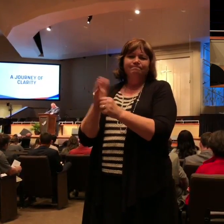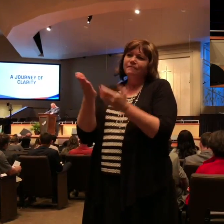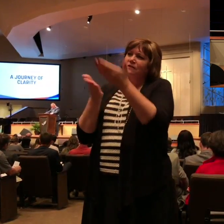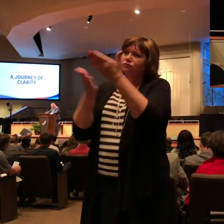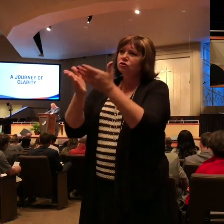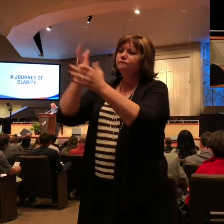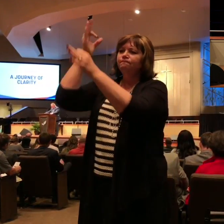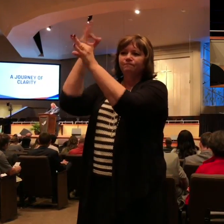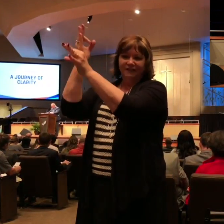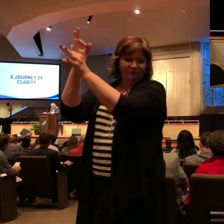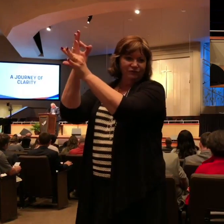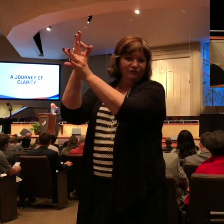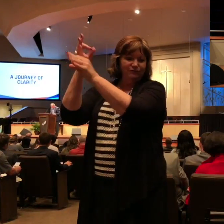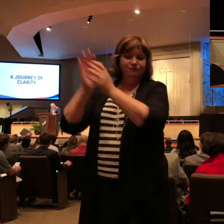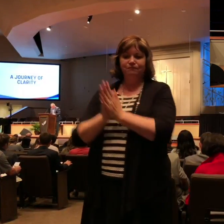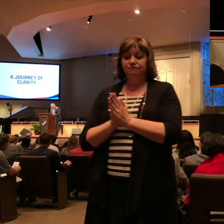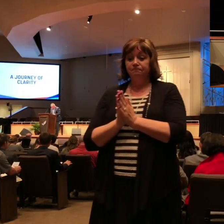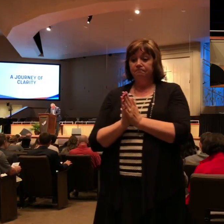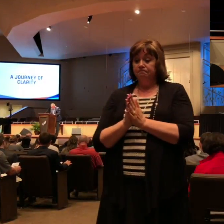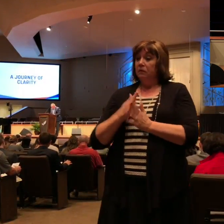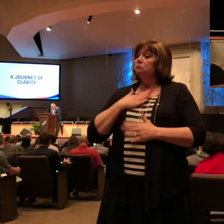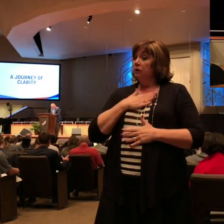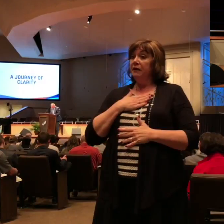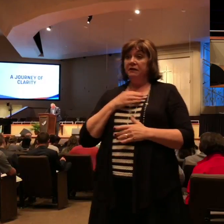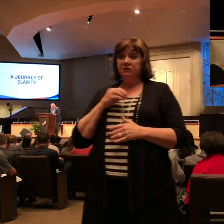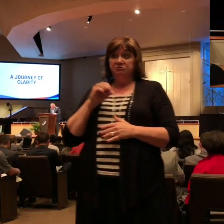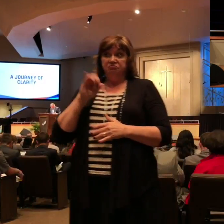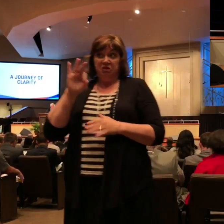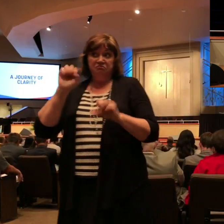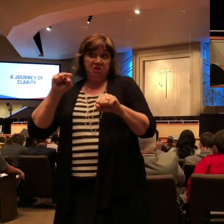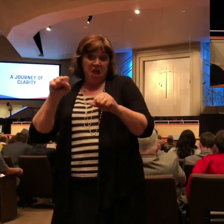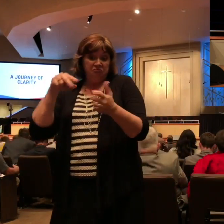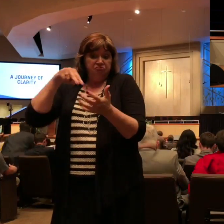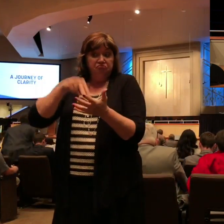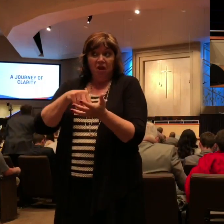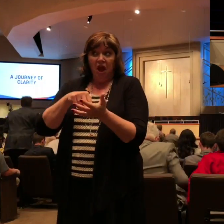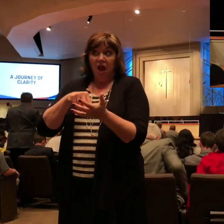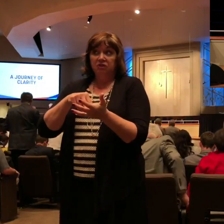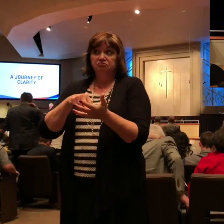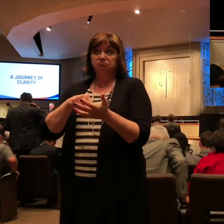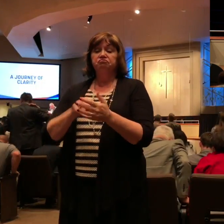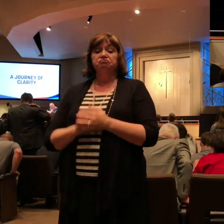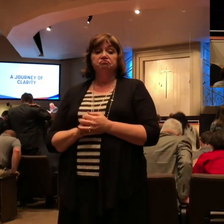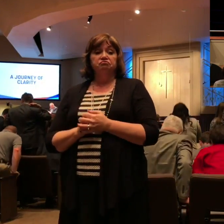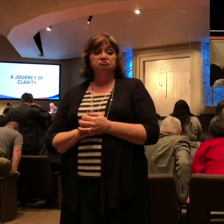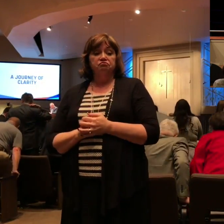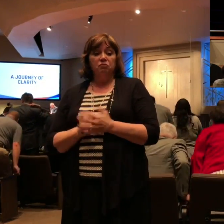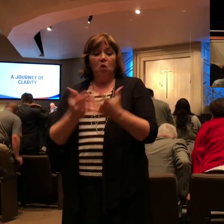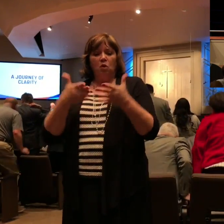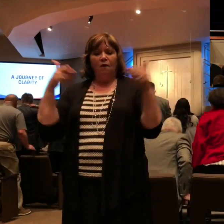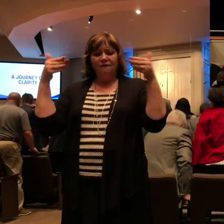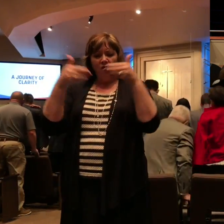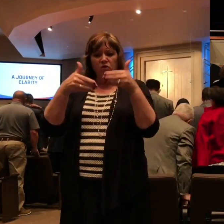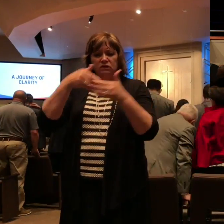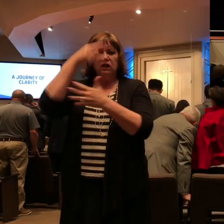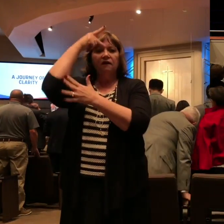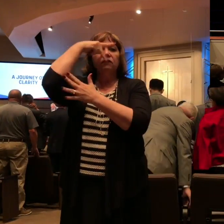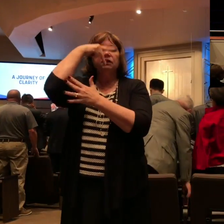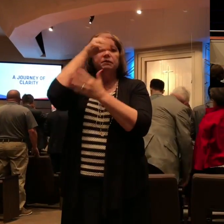into the Lord's day. If you would, and if you're able, stand, Philippians chapter one, out of reverence for the reading of God's word.